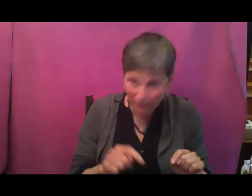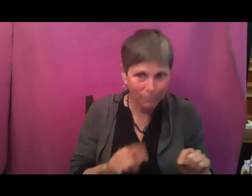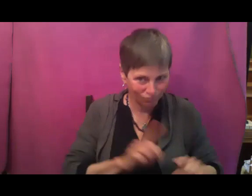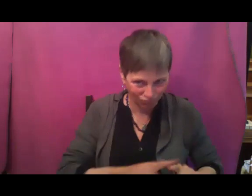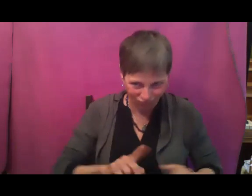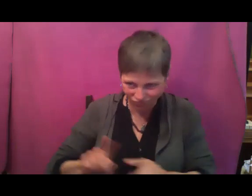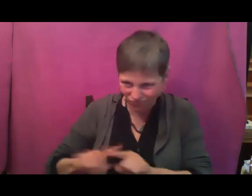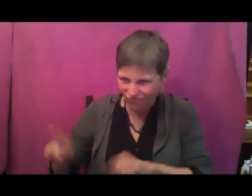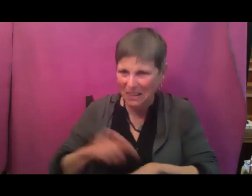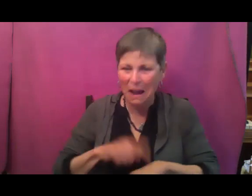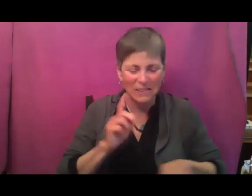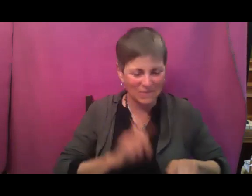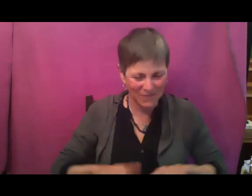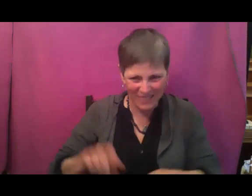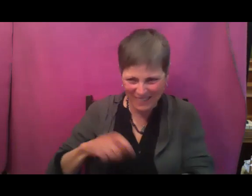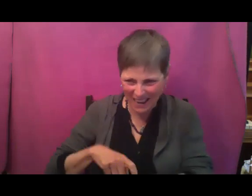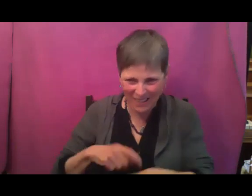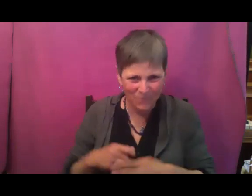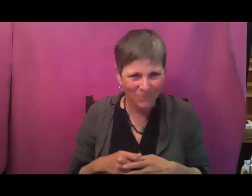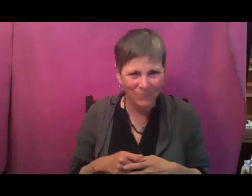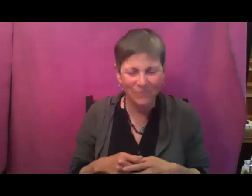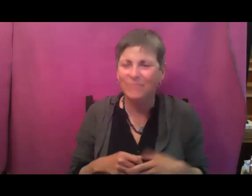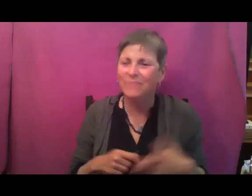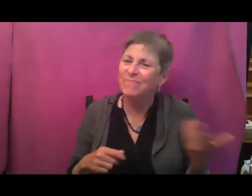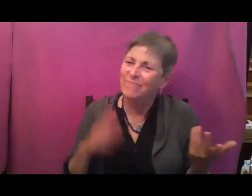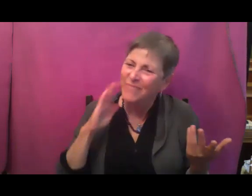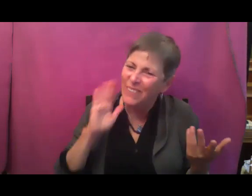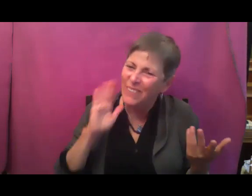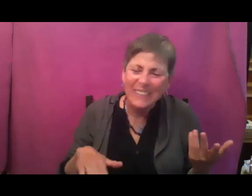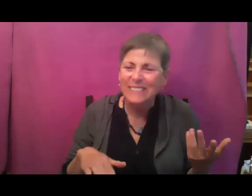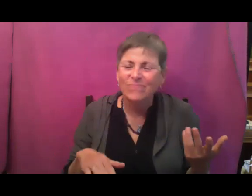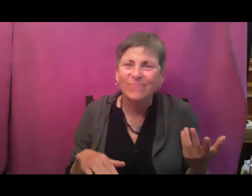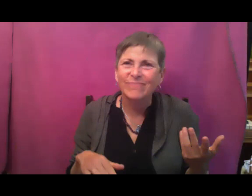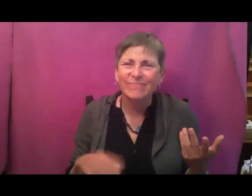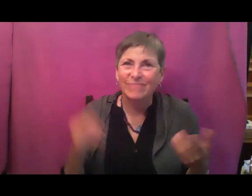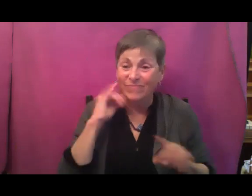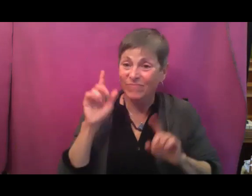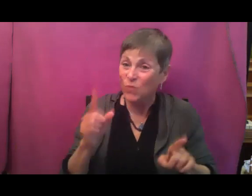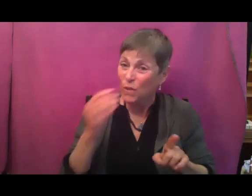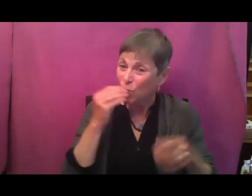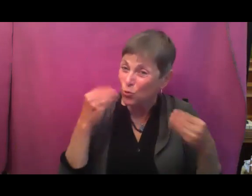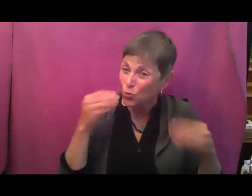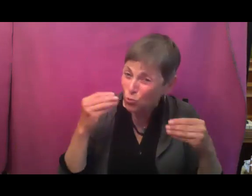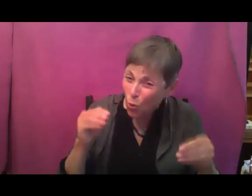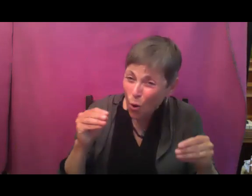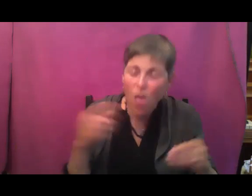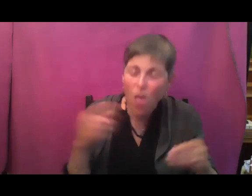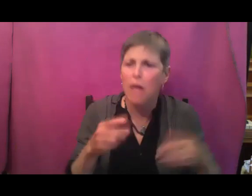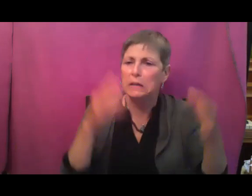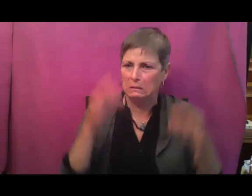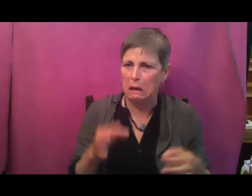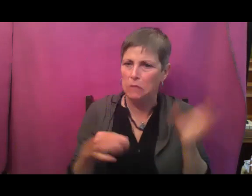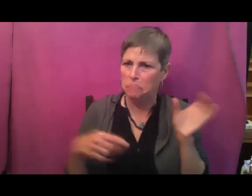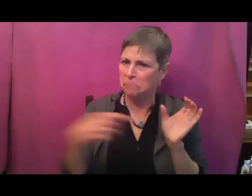your own food is not letting the supermarket and all of that industrial normative food